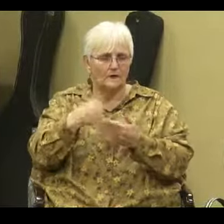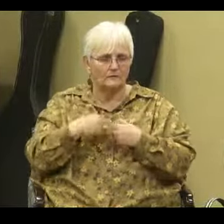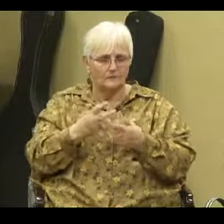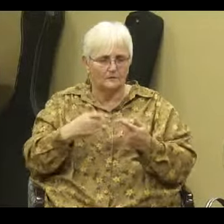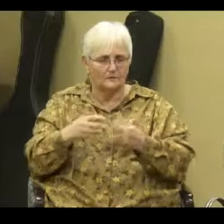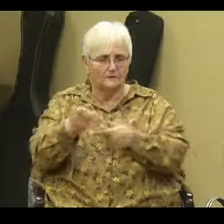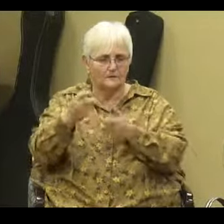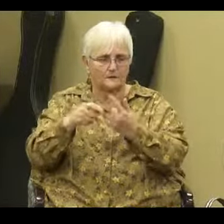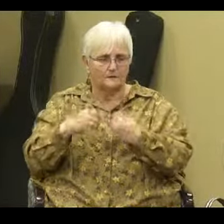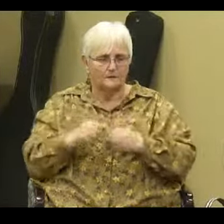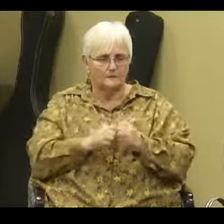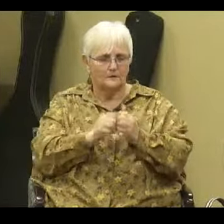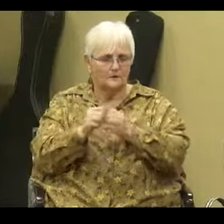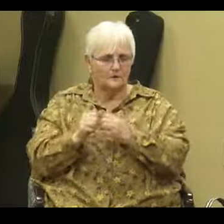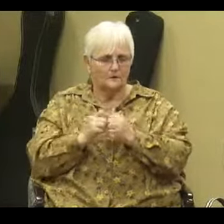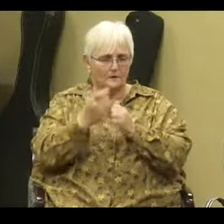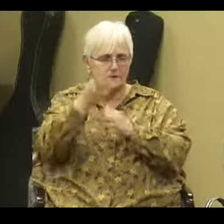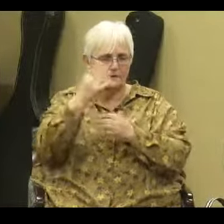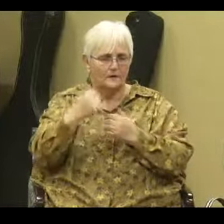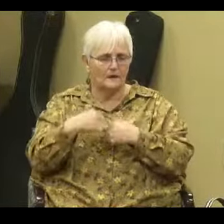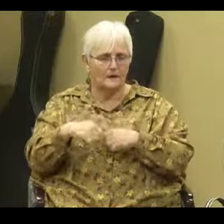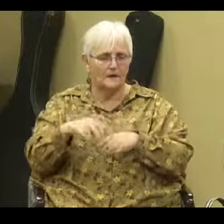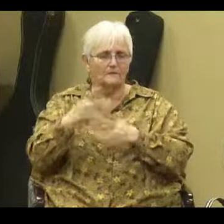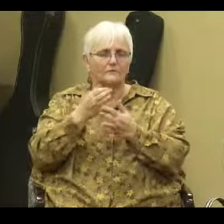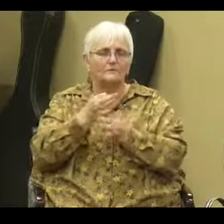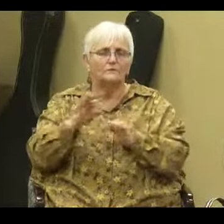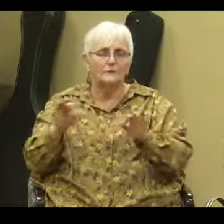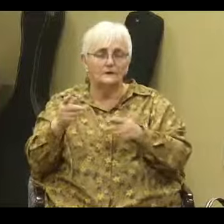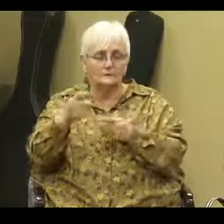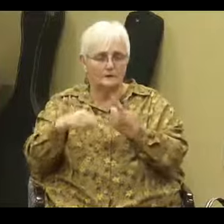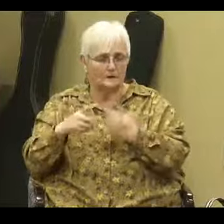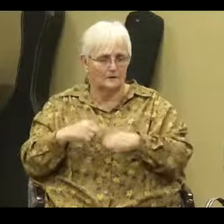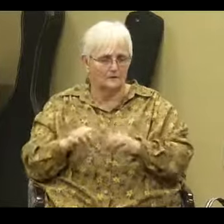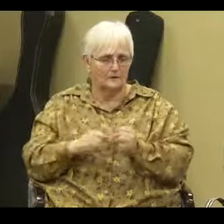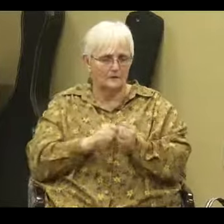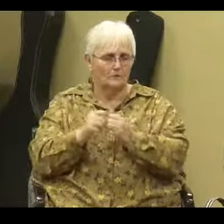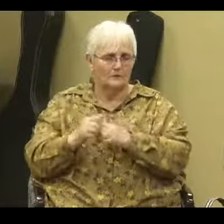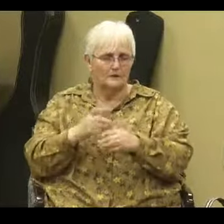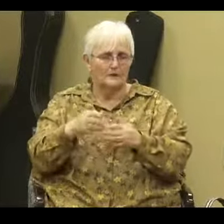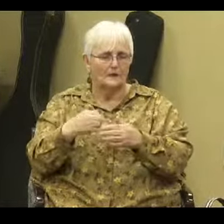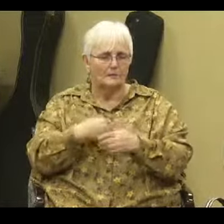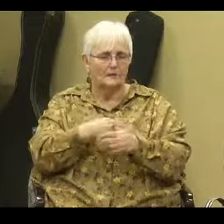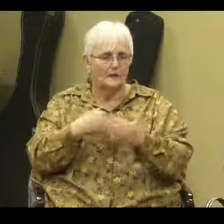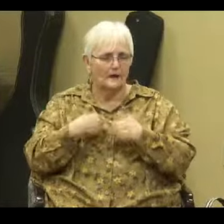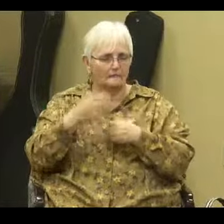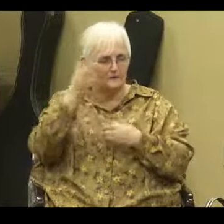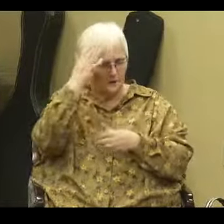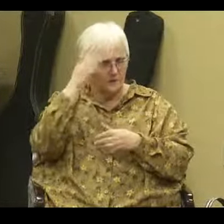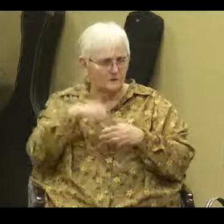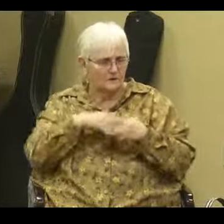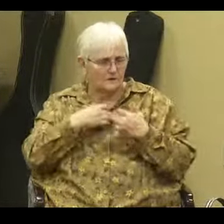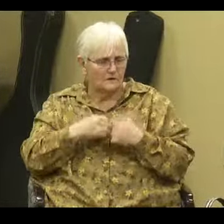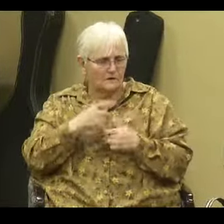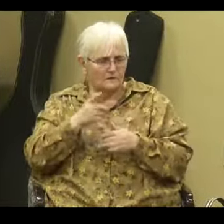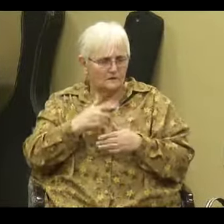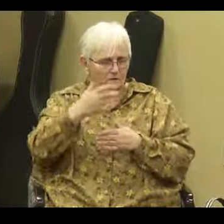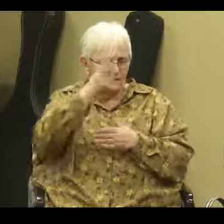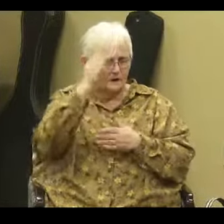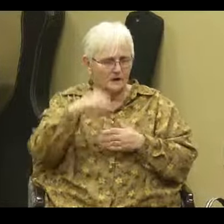to come and worship. God, that we have the freedom to come and worship. Father, that we have, Lord, the knowledge in our hearts, God, that as we worship,